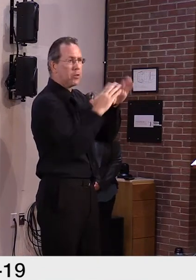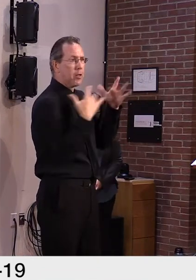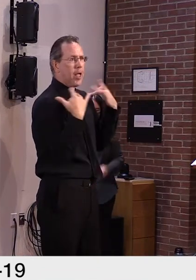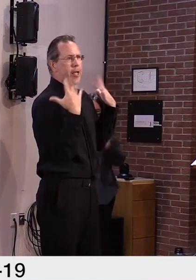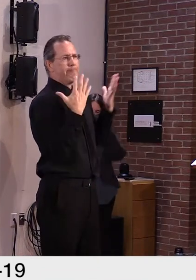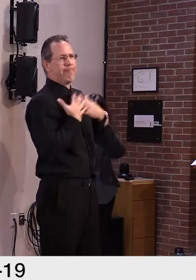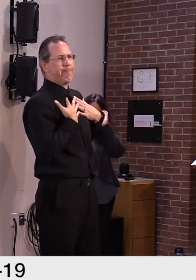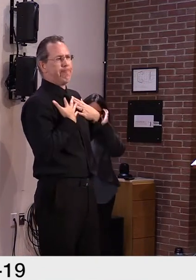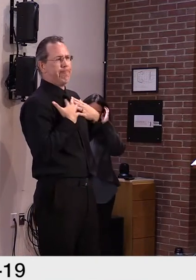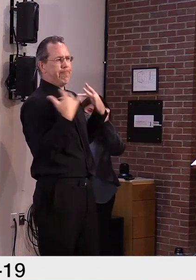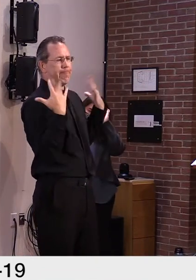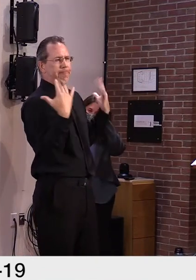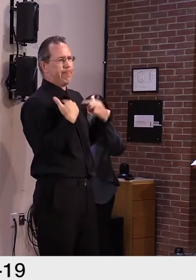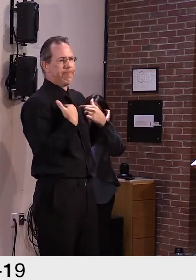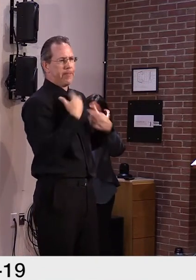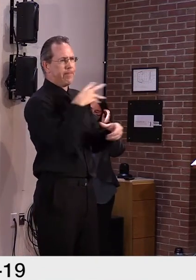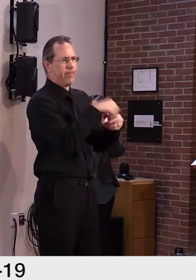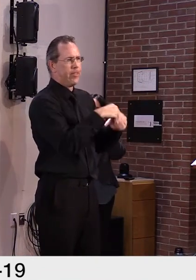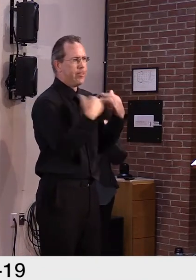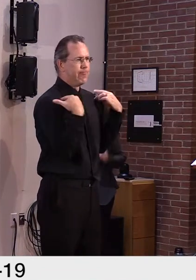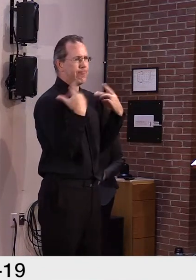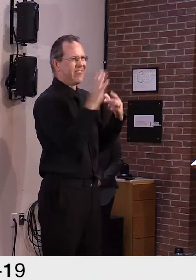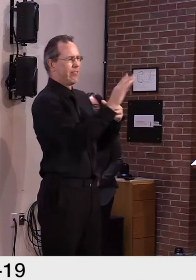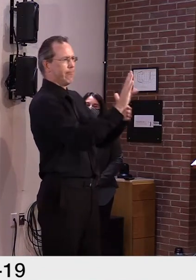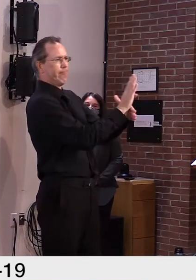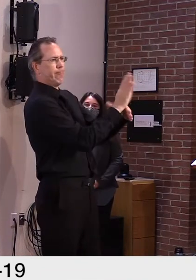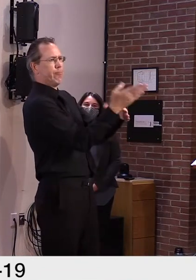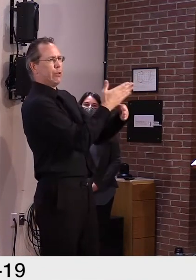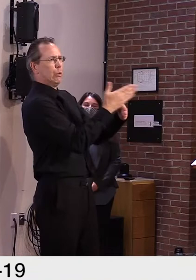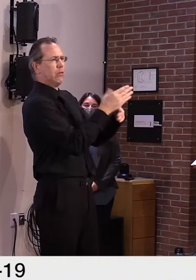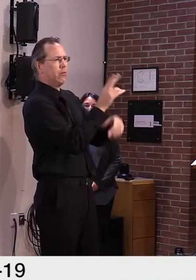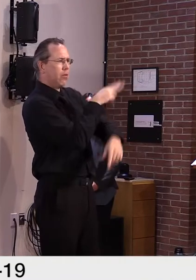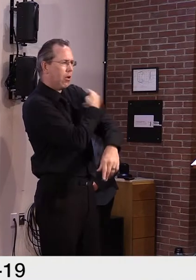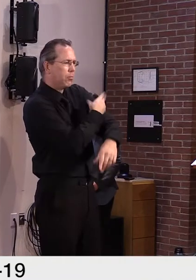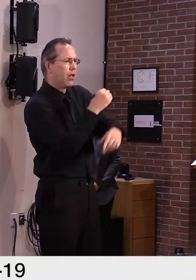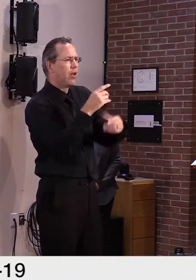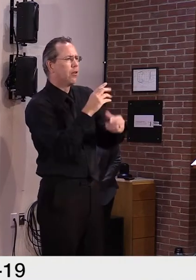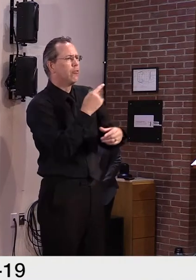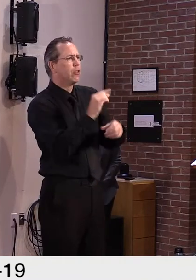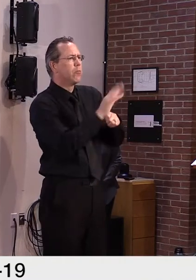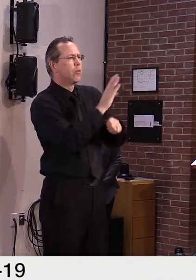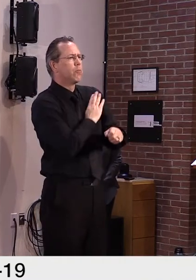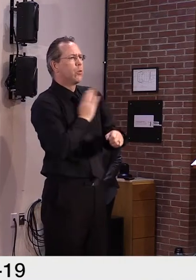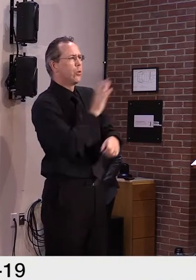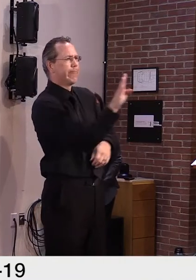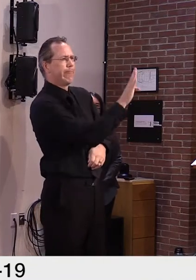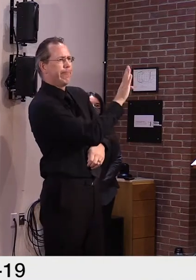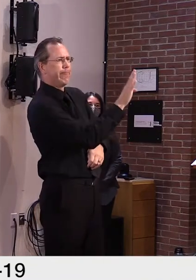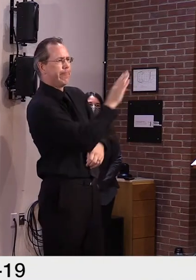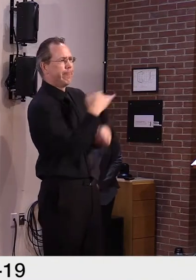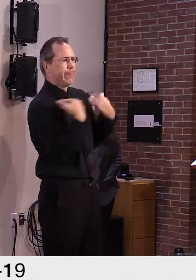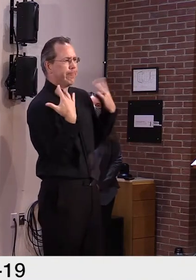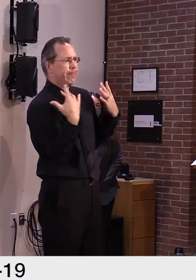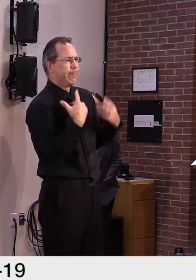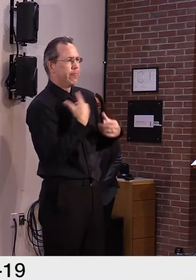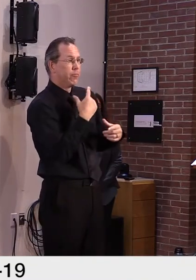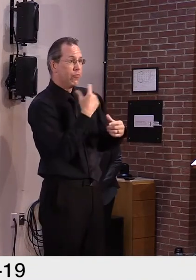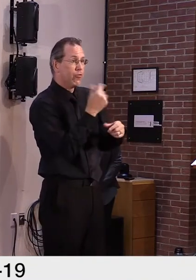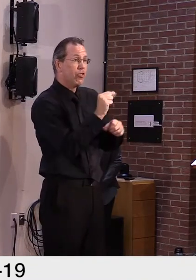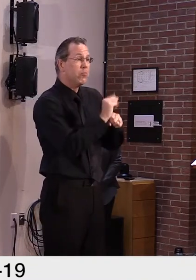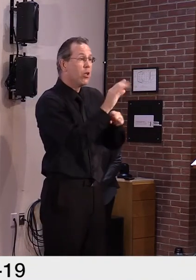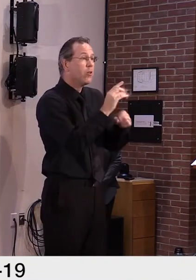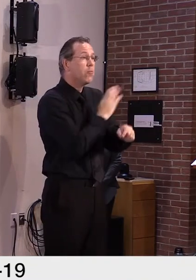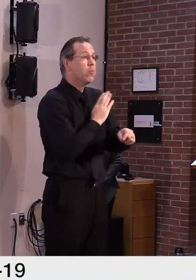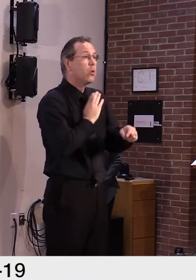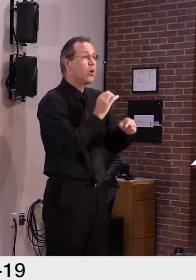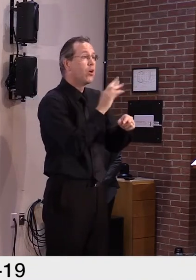sort of reviews that happen at the Green Mountain Care Board. I